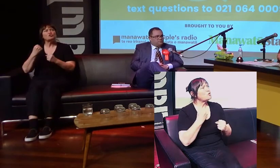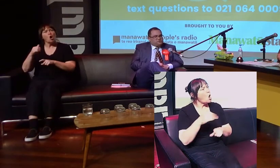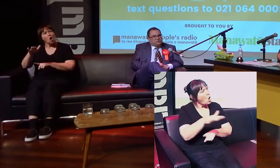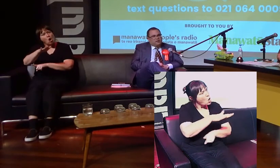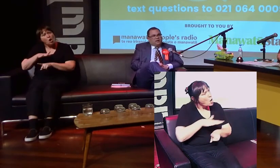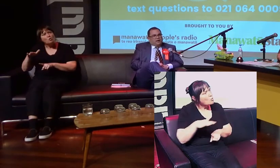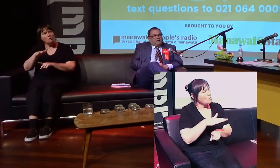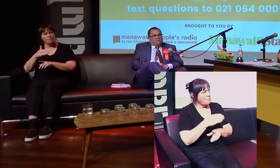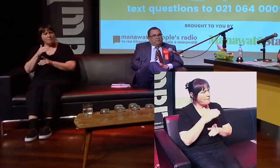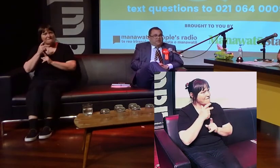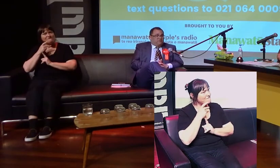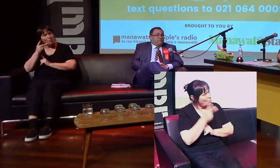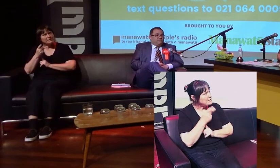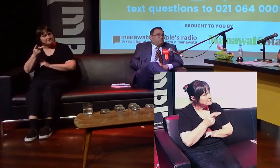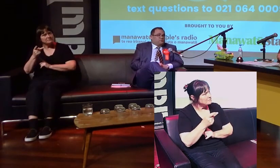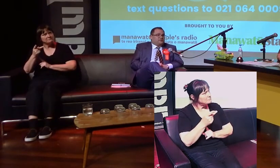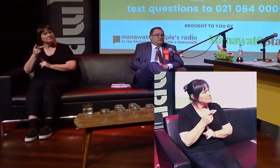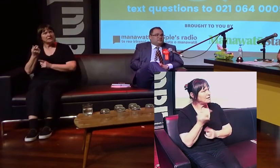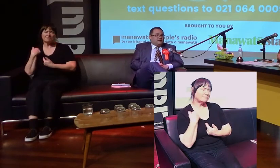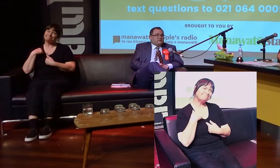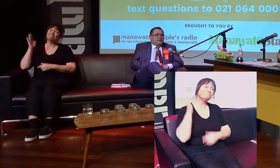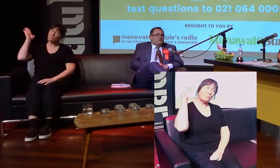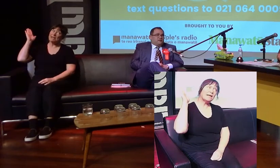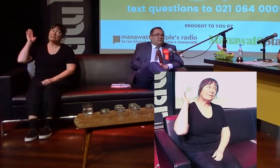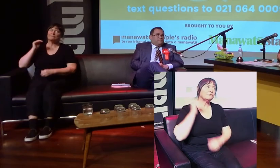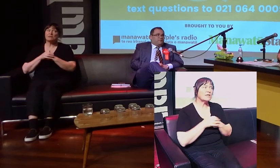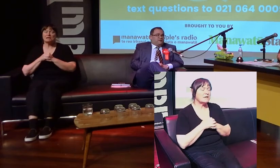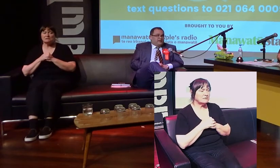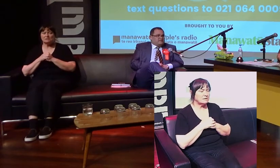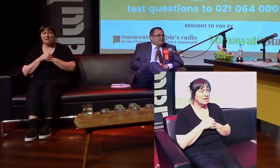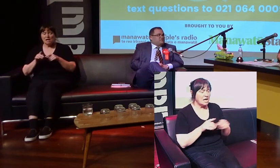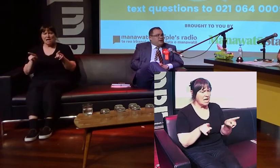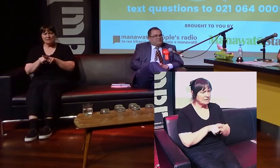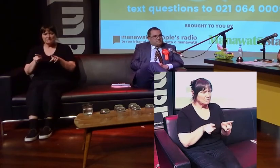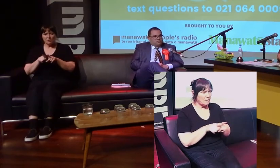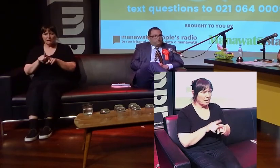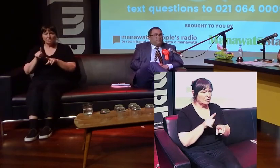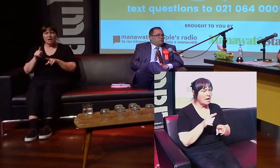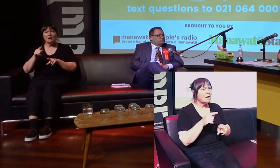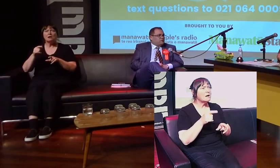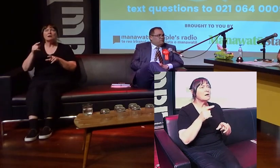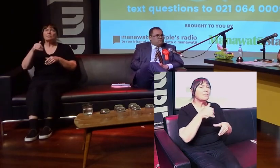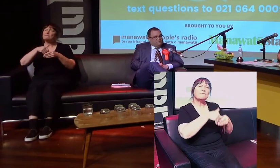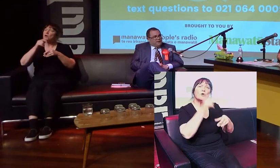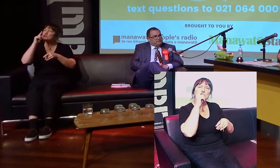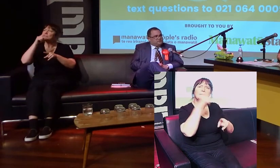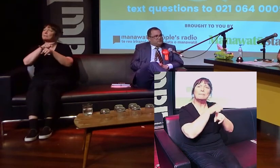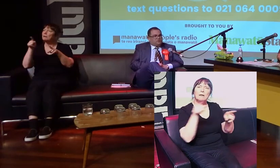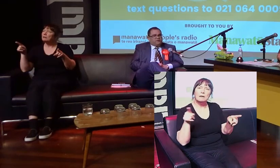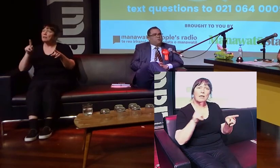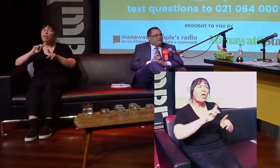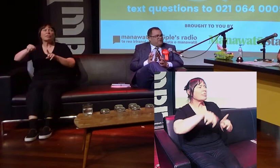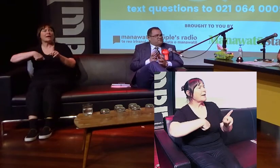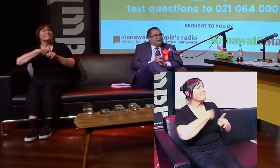viable option. The other thing, of course, is that the electors in Palmerston North are also ratepayers.